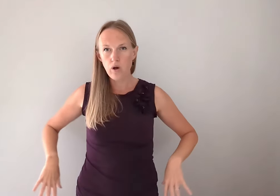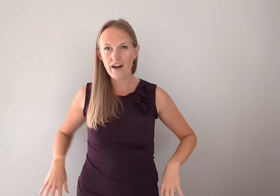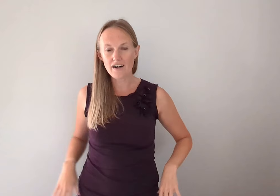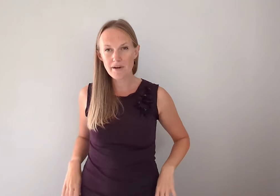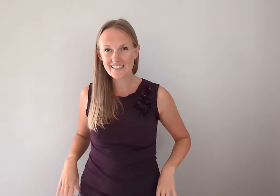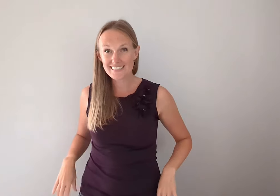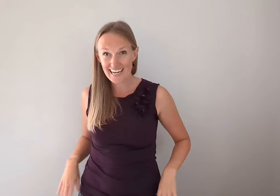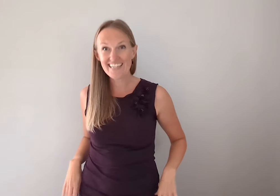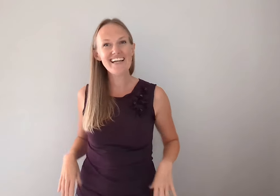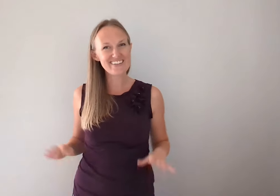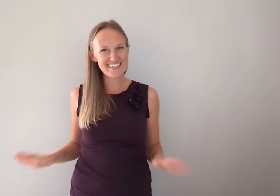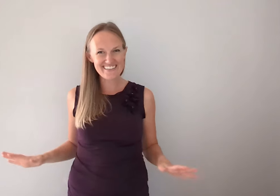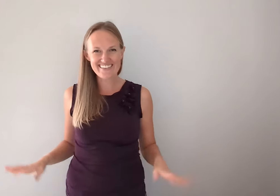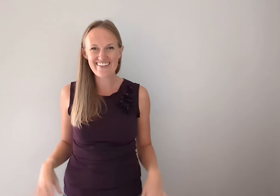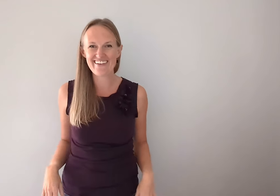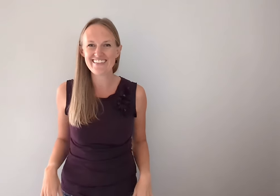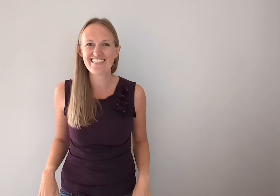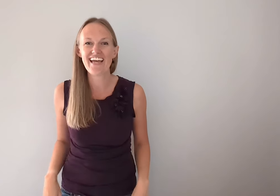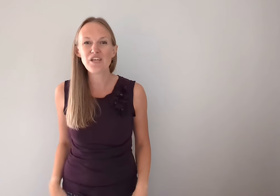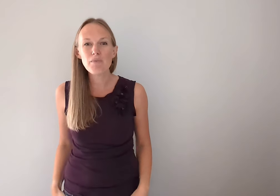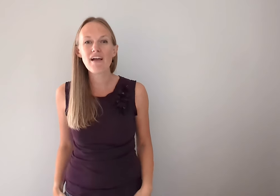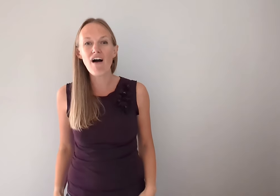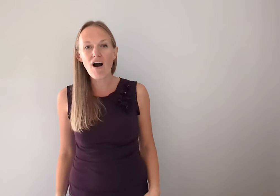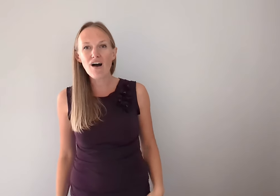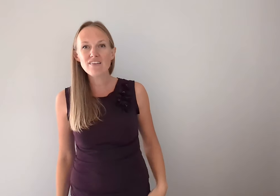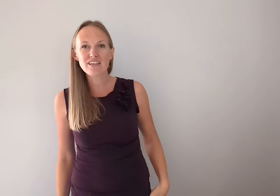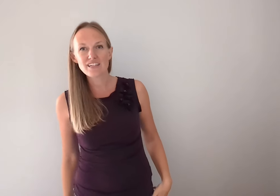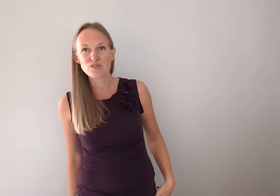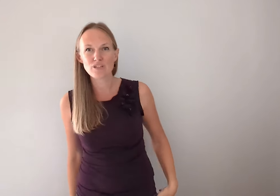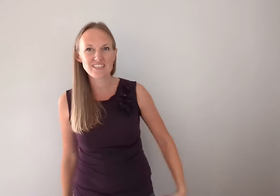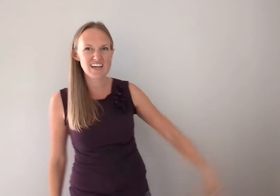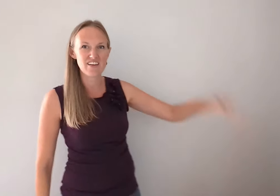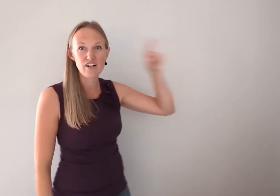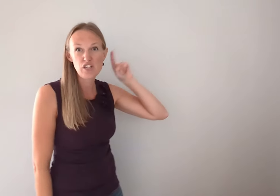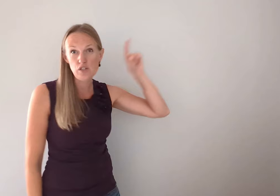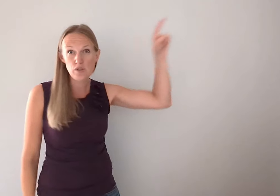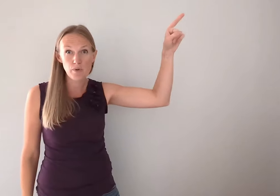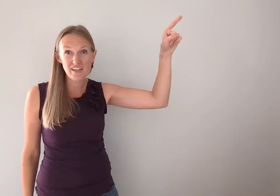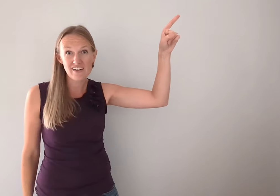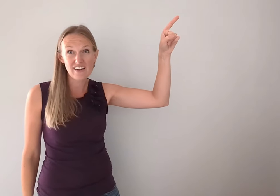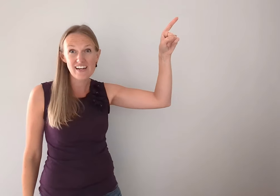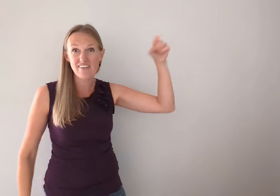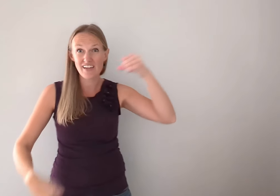The hard part is done. Now we're going to learn the chorus. Okay. You make all things work together. You, pointing to God in heaven.